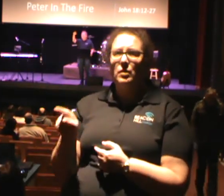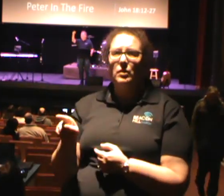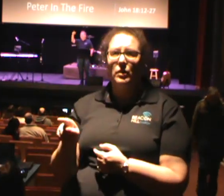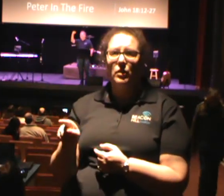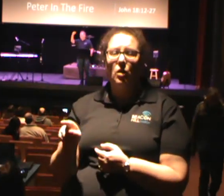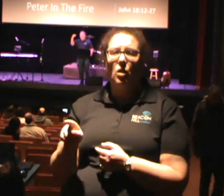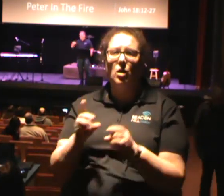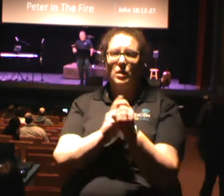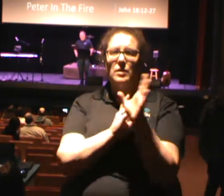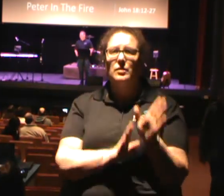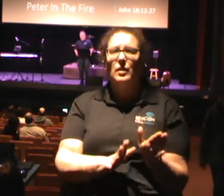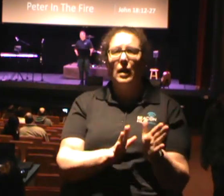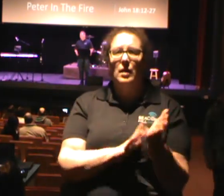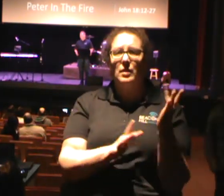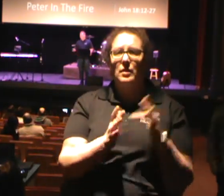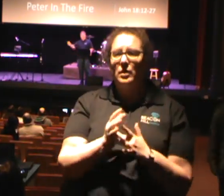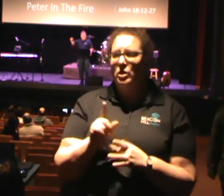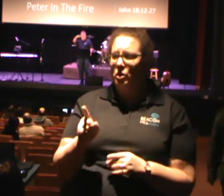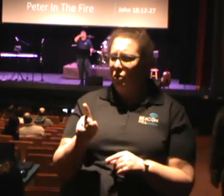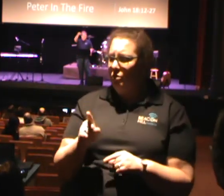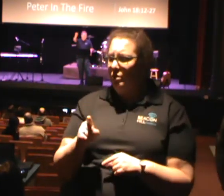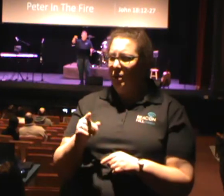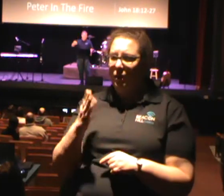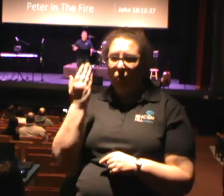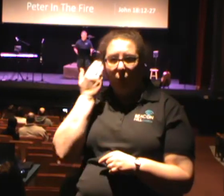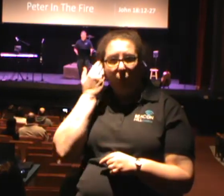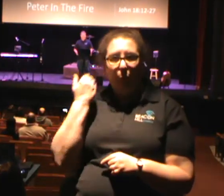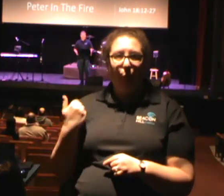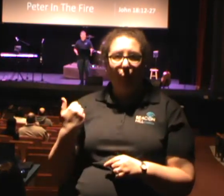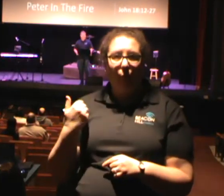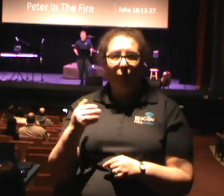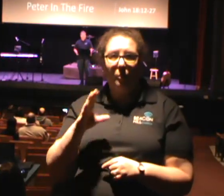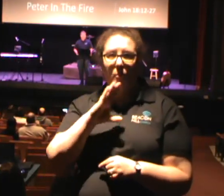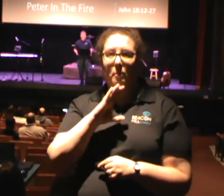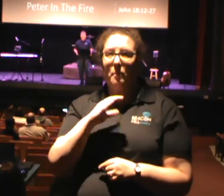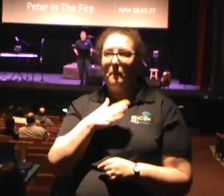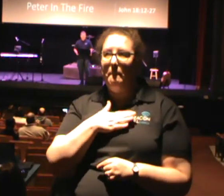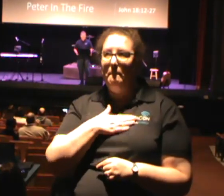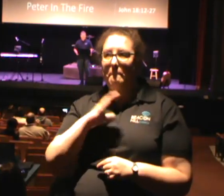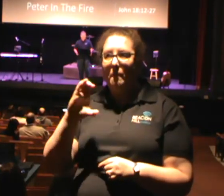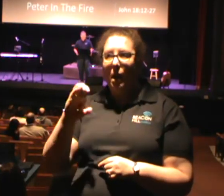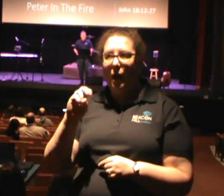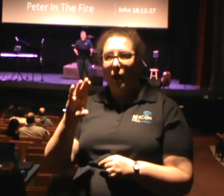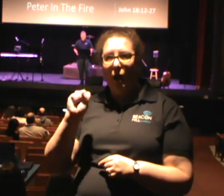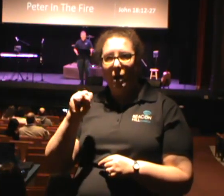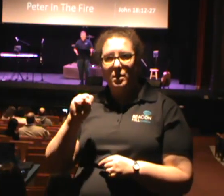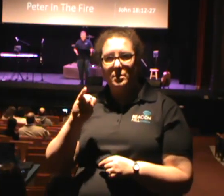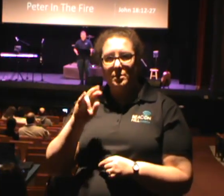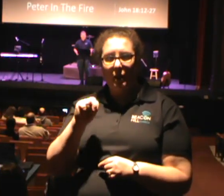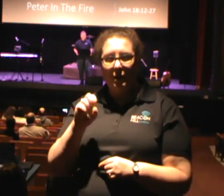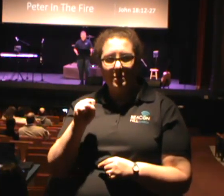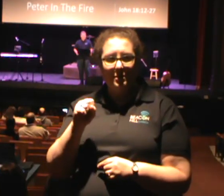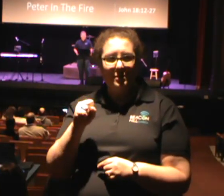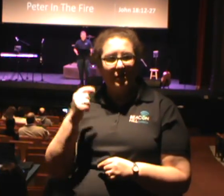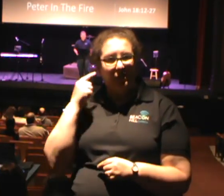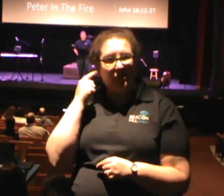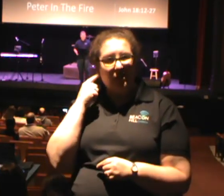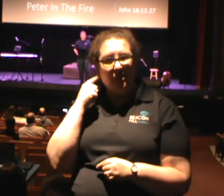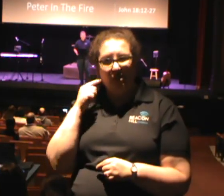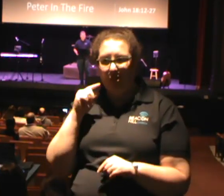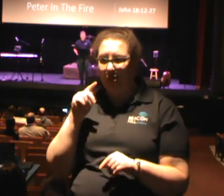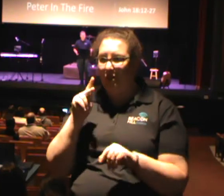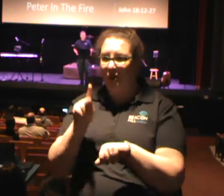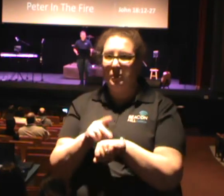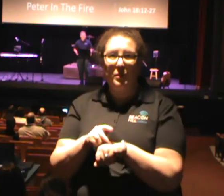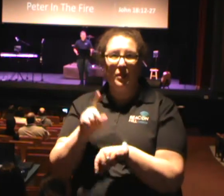just cut off my cousin's ear. I watched it happen. I was there. There was no way for Peter to deny that at that point in